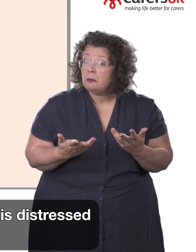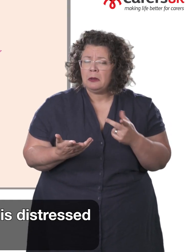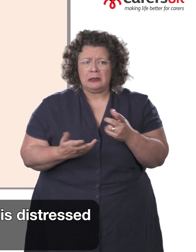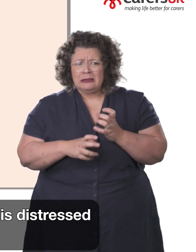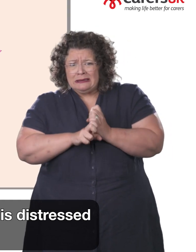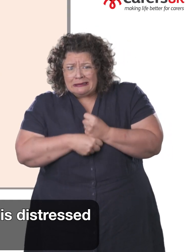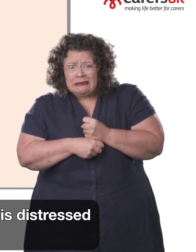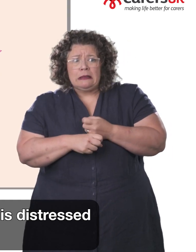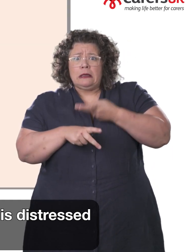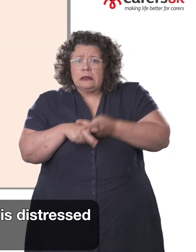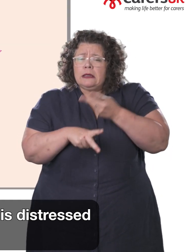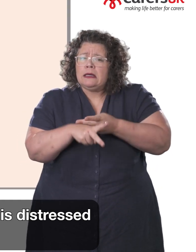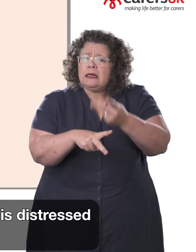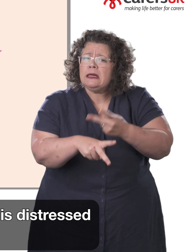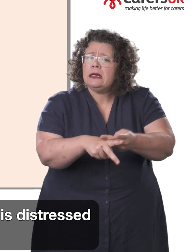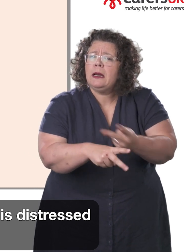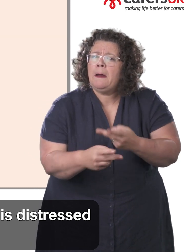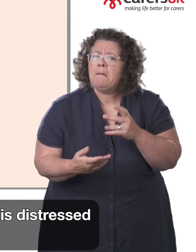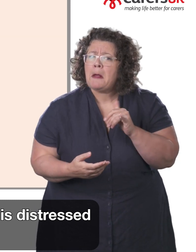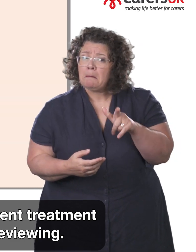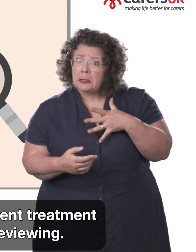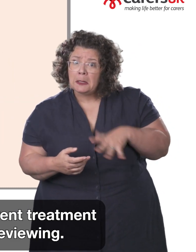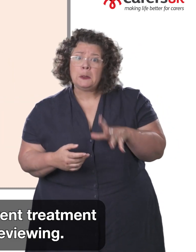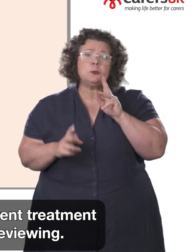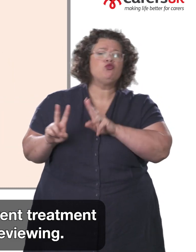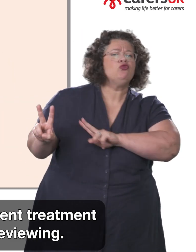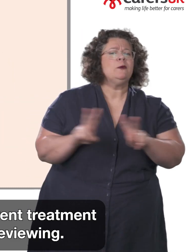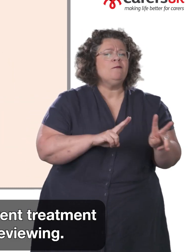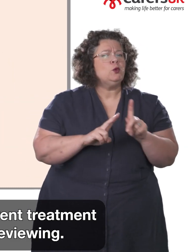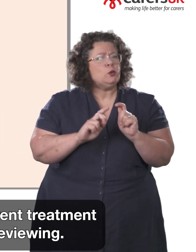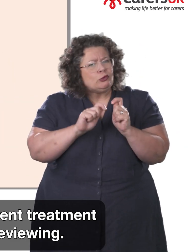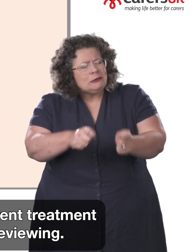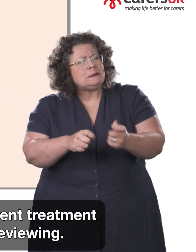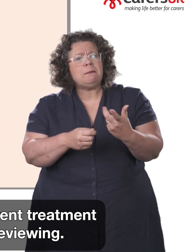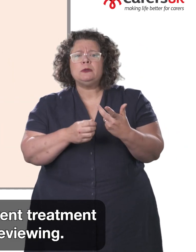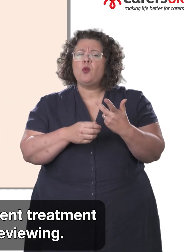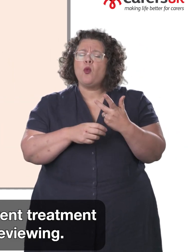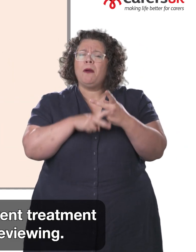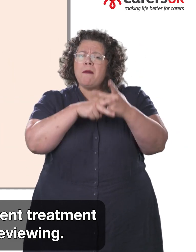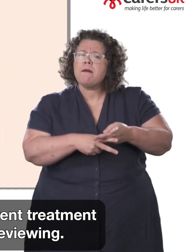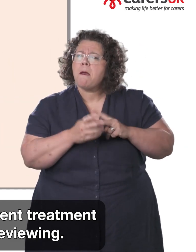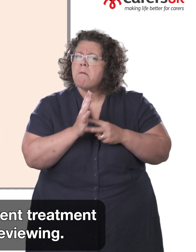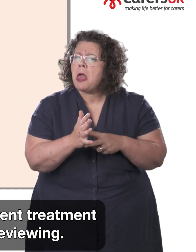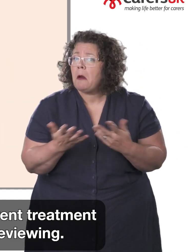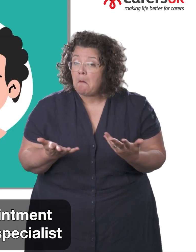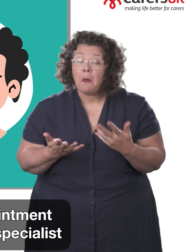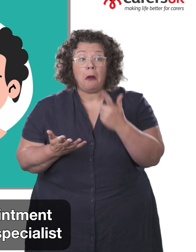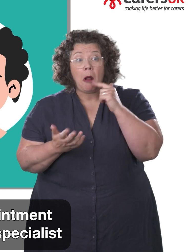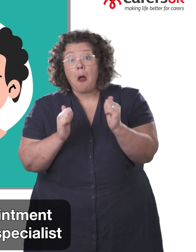If the person you care for is distressed very often, it may mean that their current treatment and care plan needs reviewing.